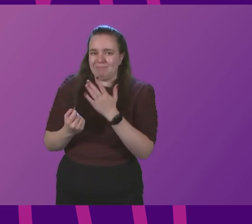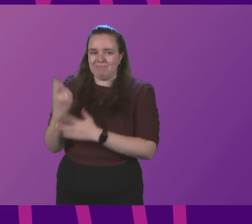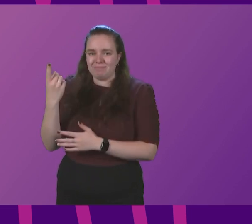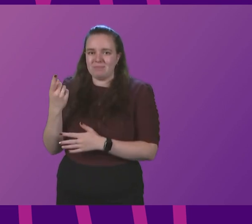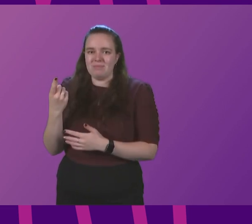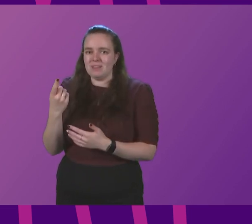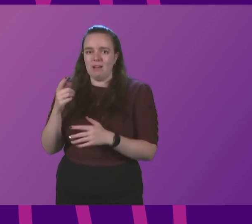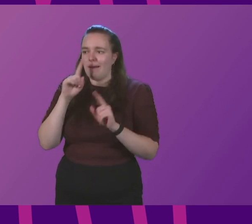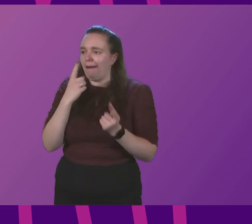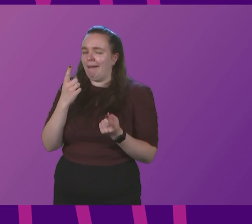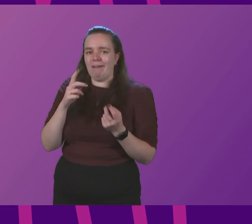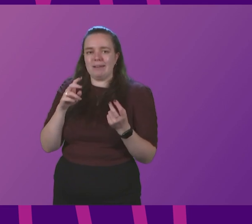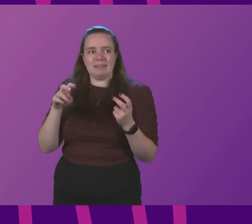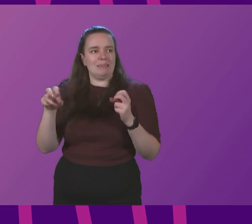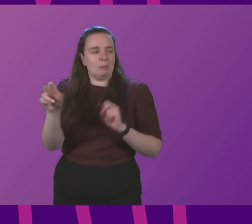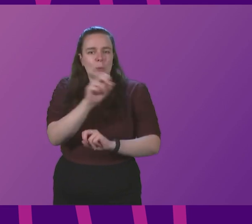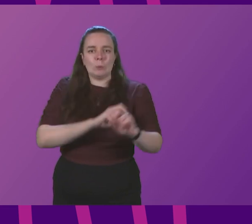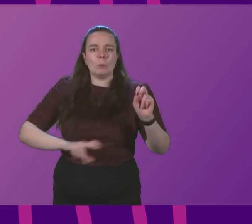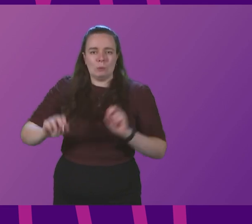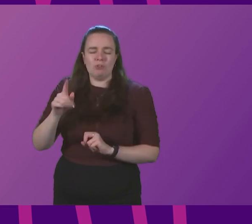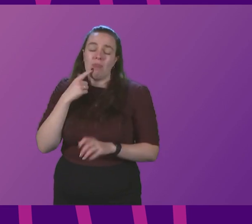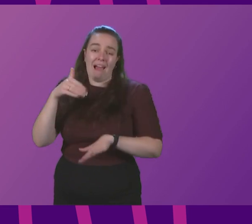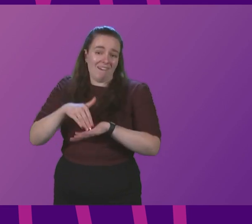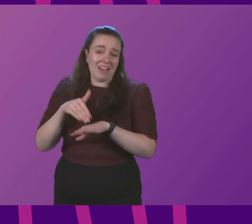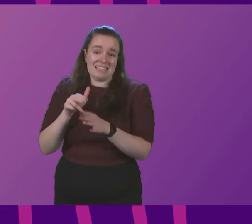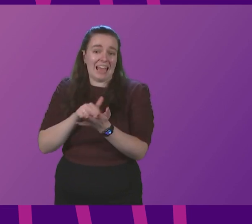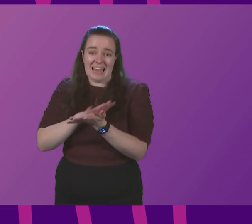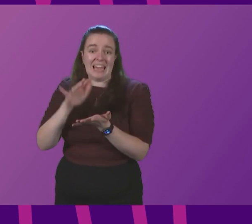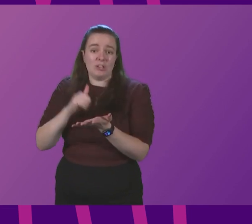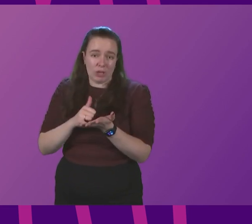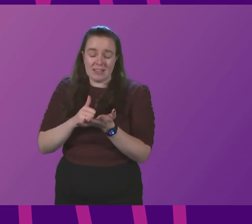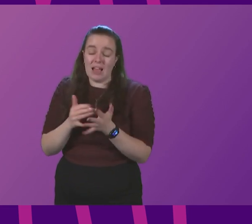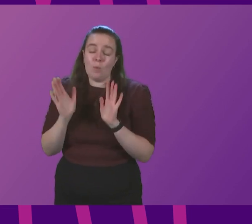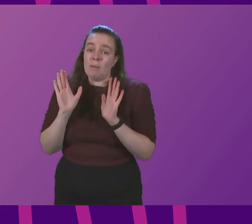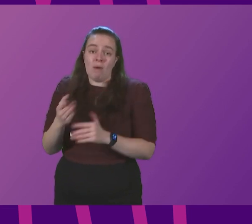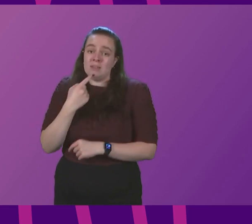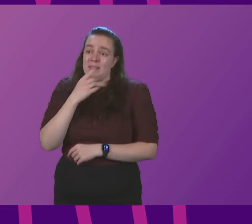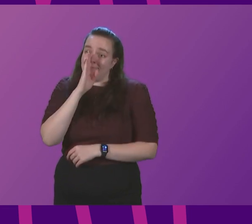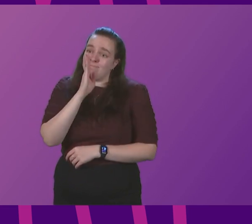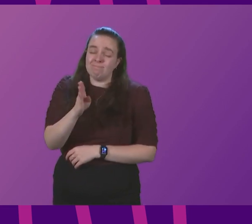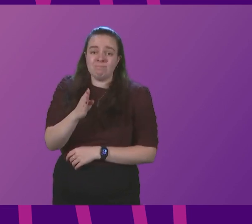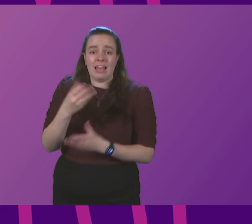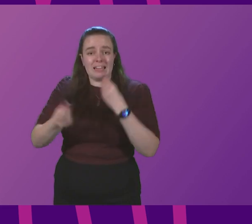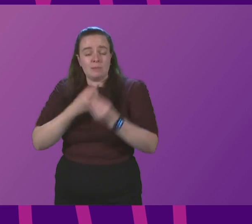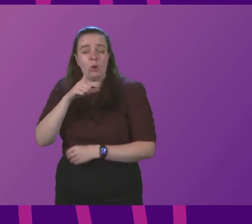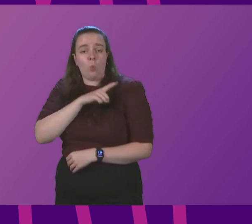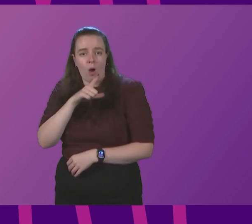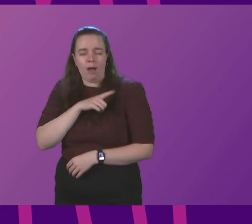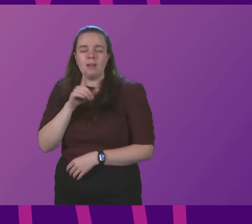freedom of movement. That affects the national health service and we must be blunt about the reasons for that.